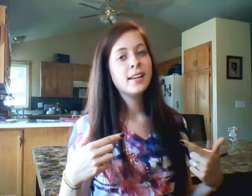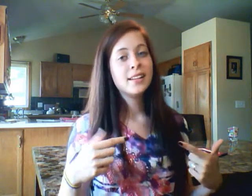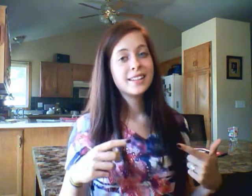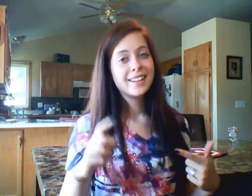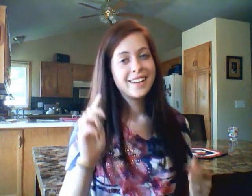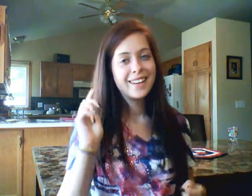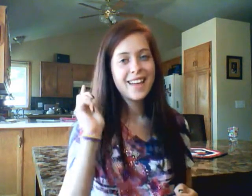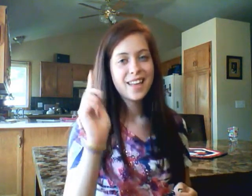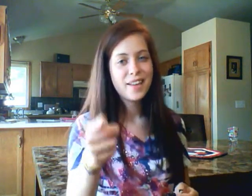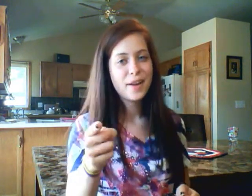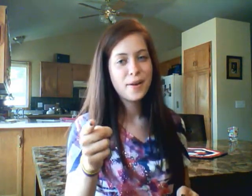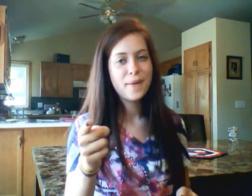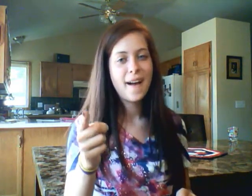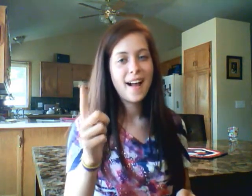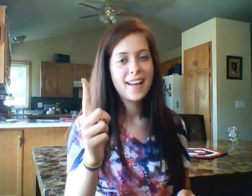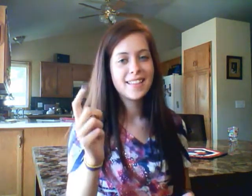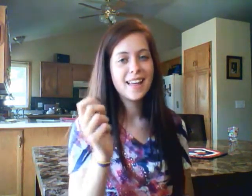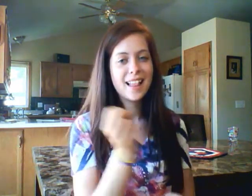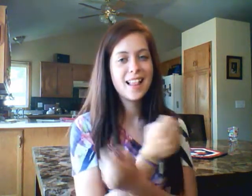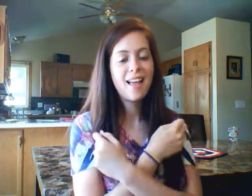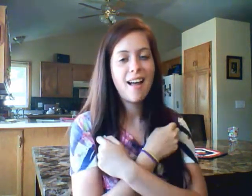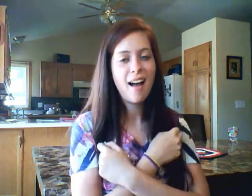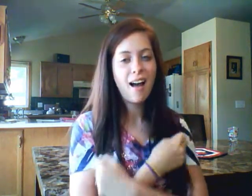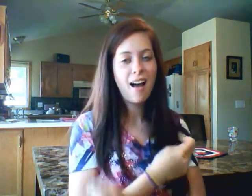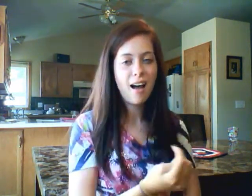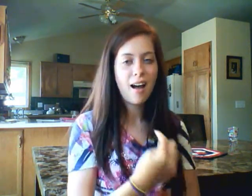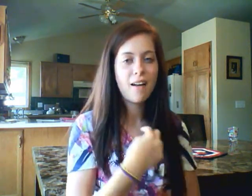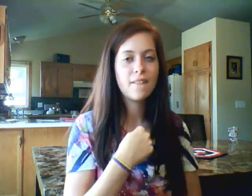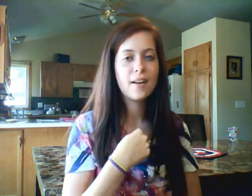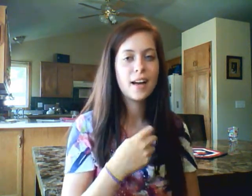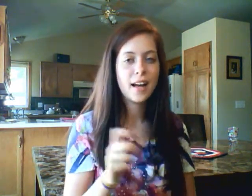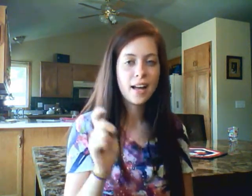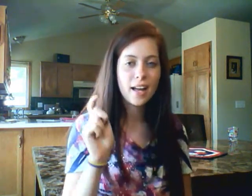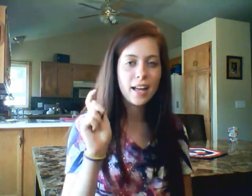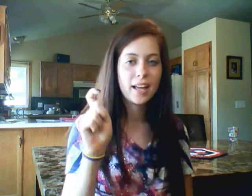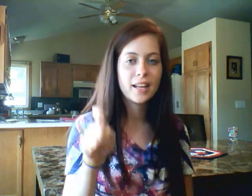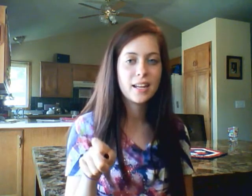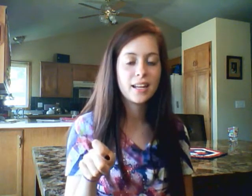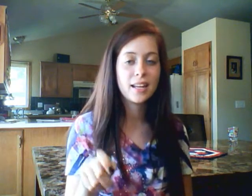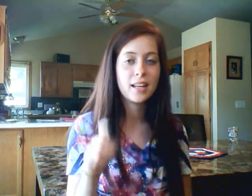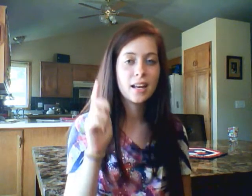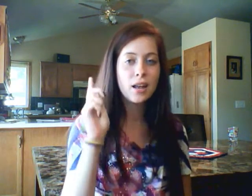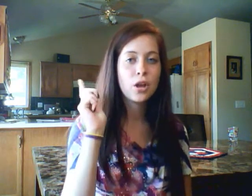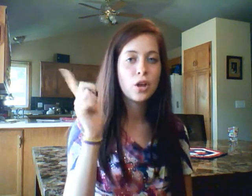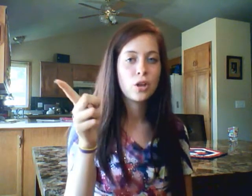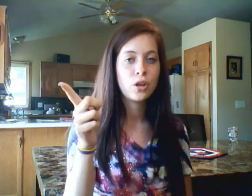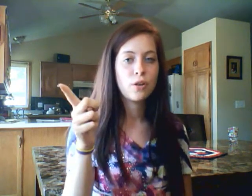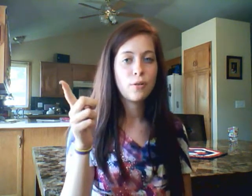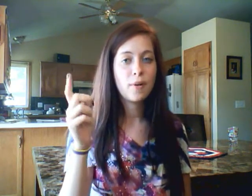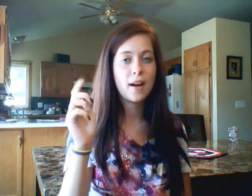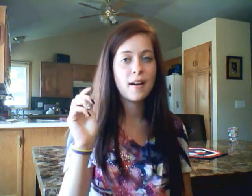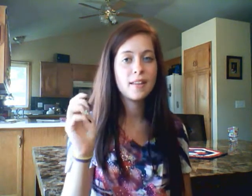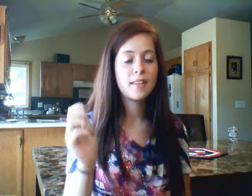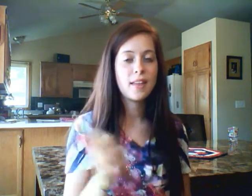You are the love I need, you are the